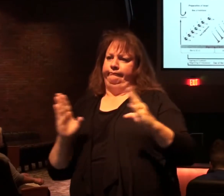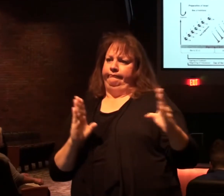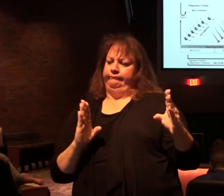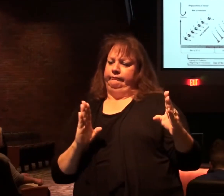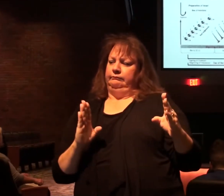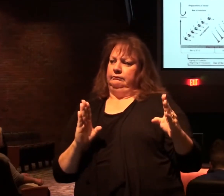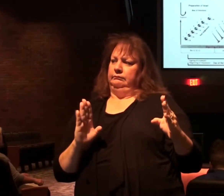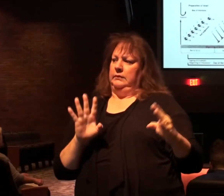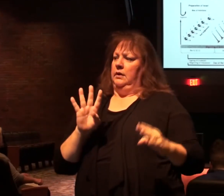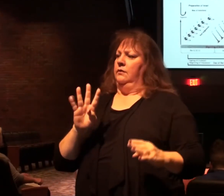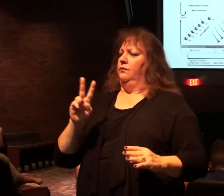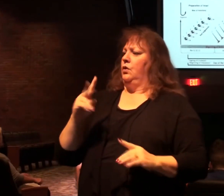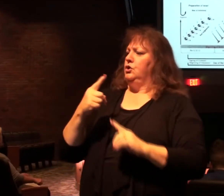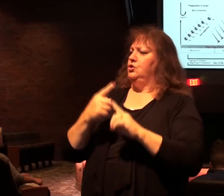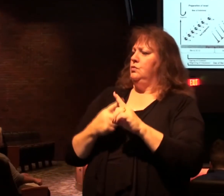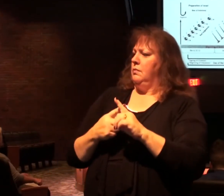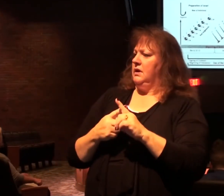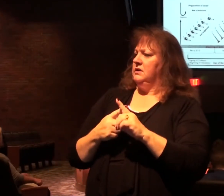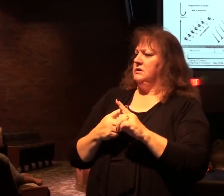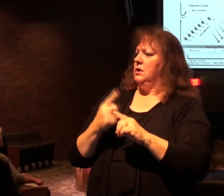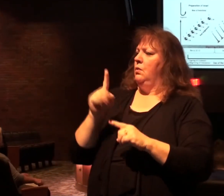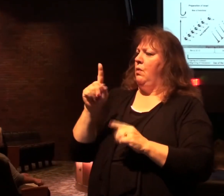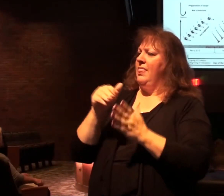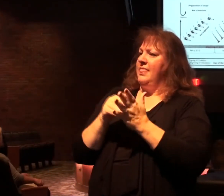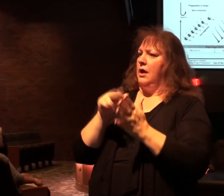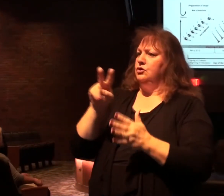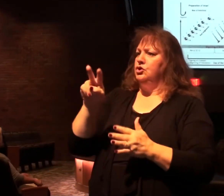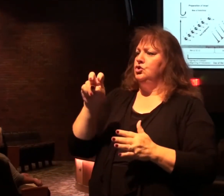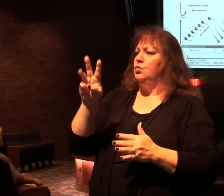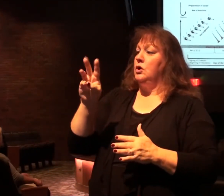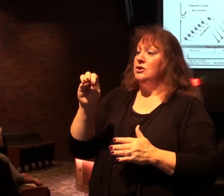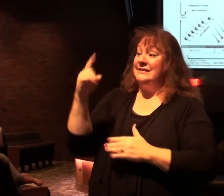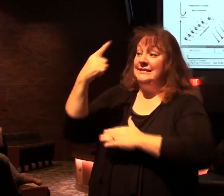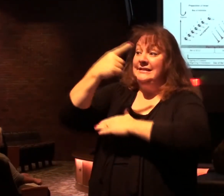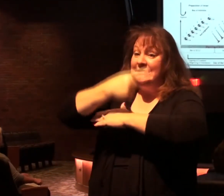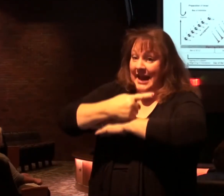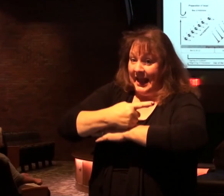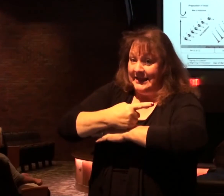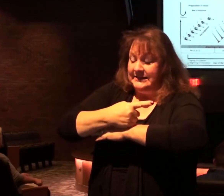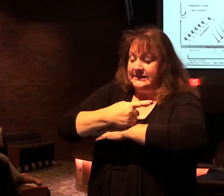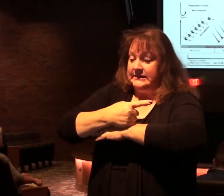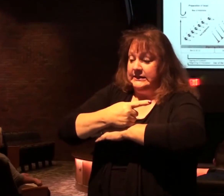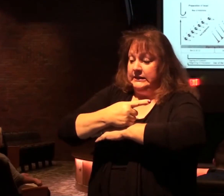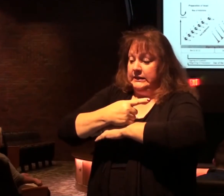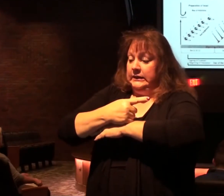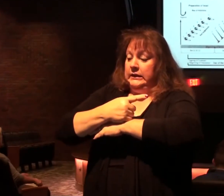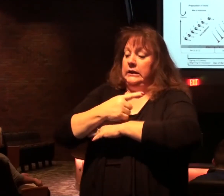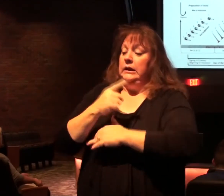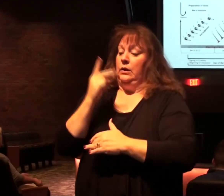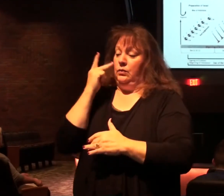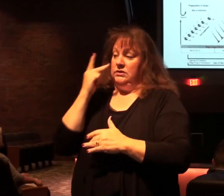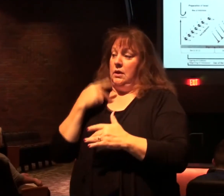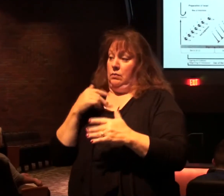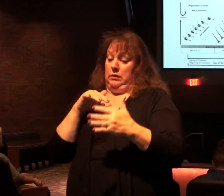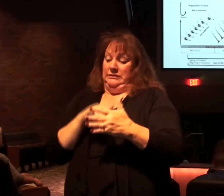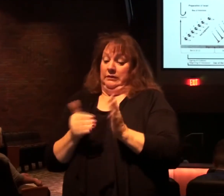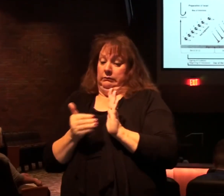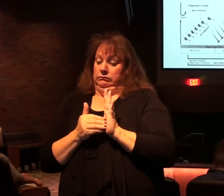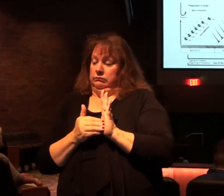42 months, 1260 days. We'll see that as we get back into our study.